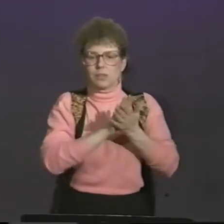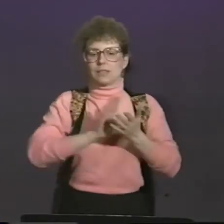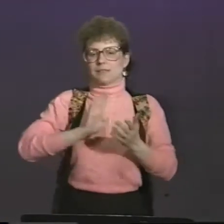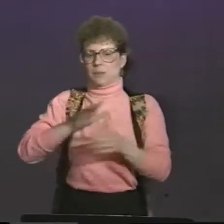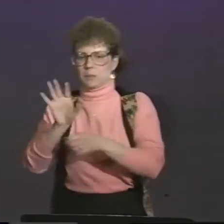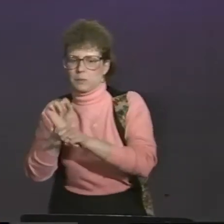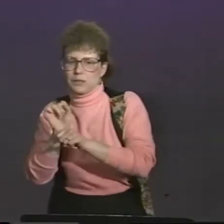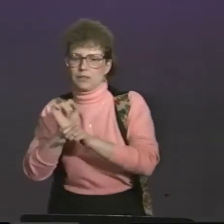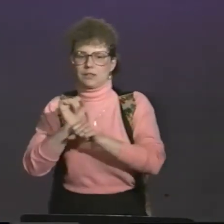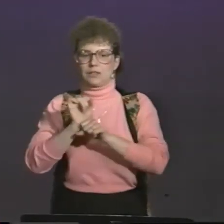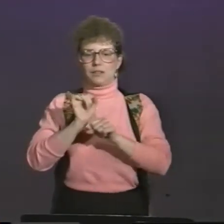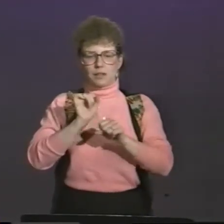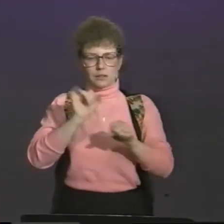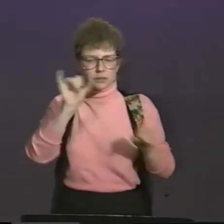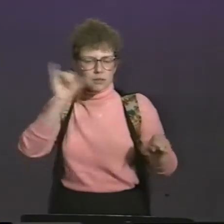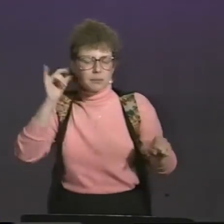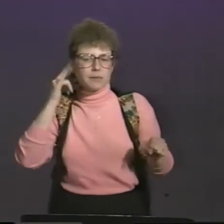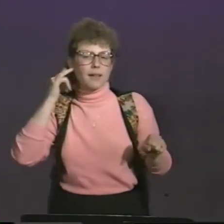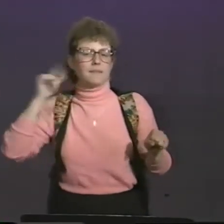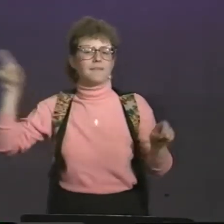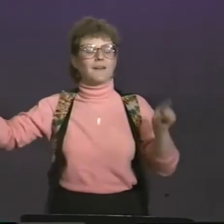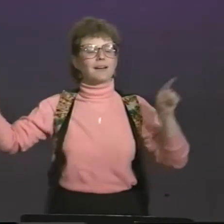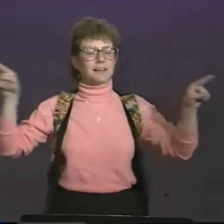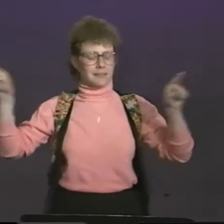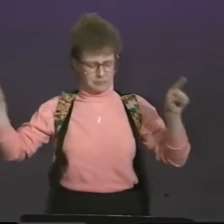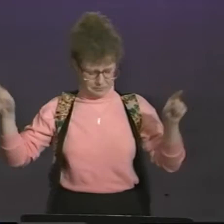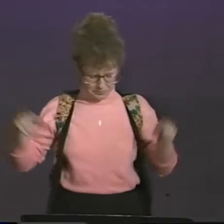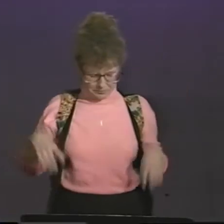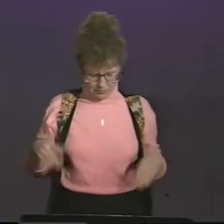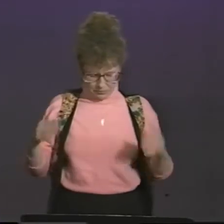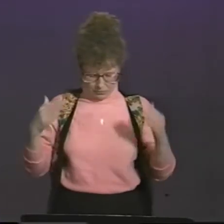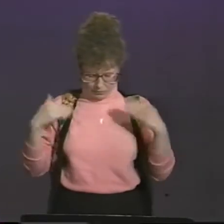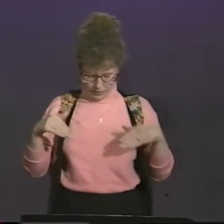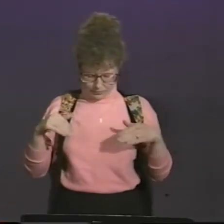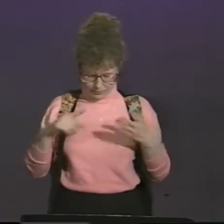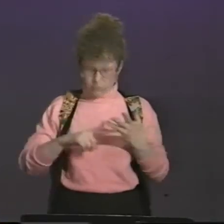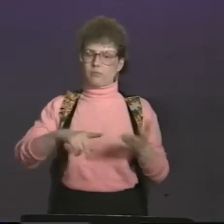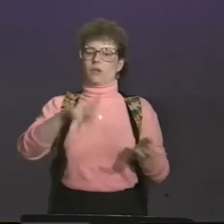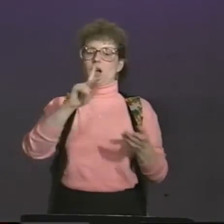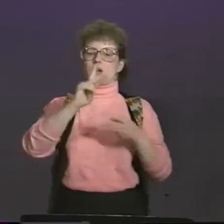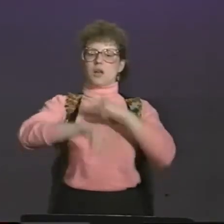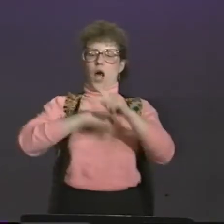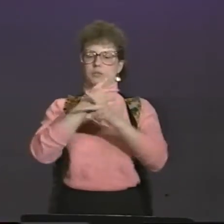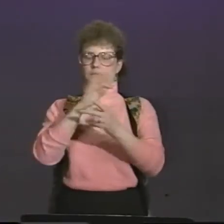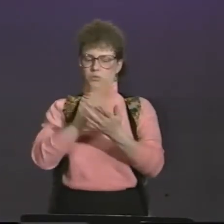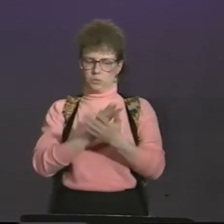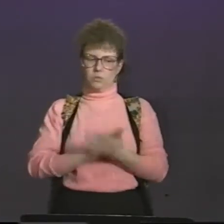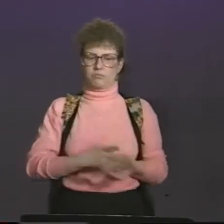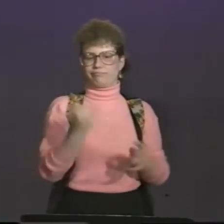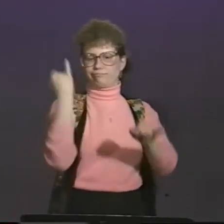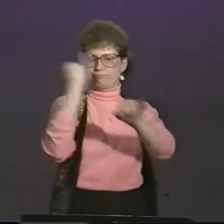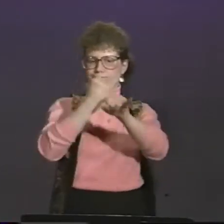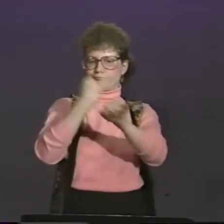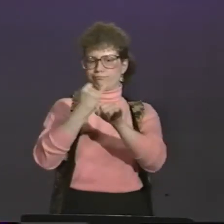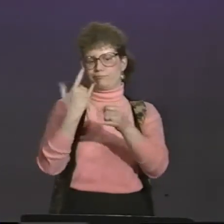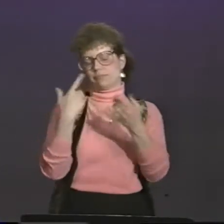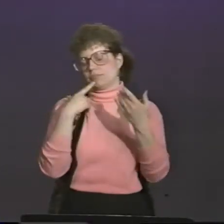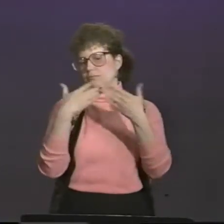Once the children went to school, they went to work. And the results were similar to those found in California. When it came to kind of